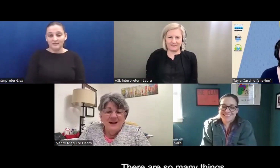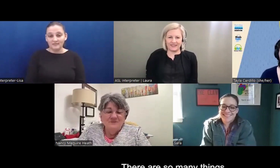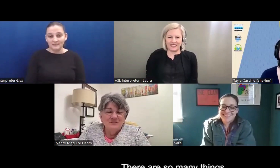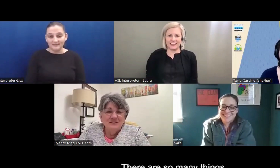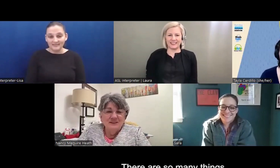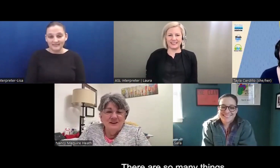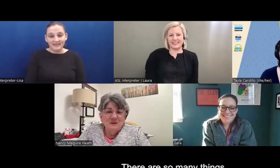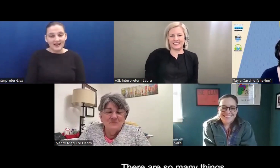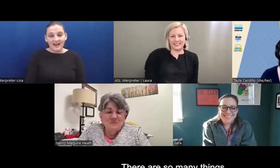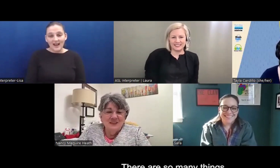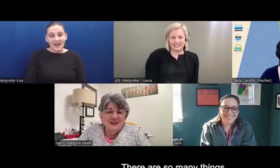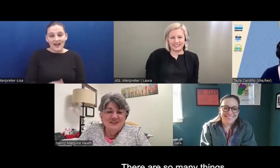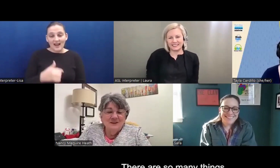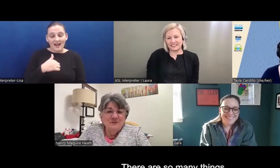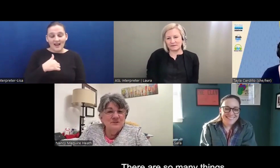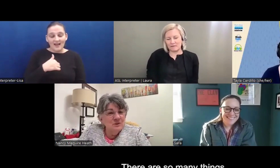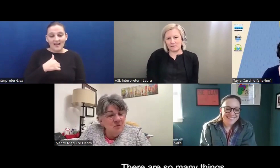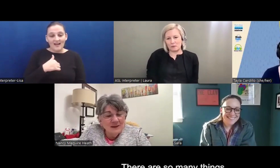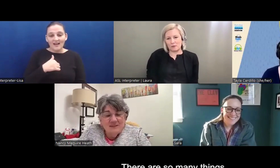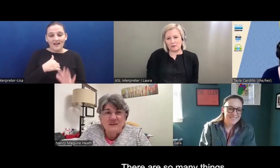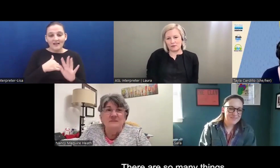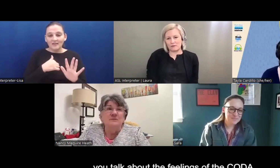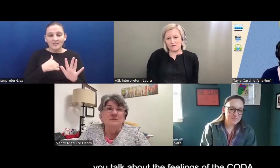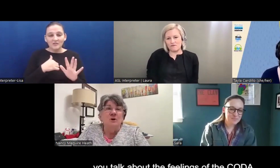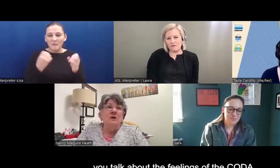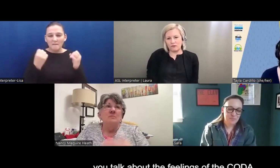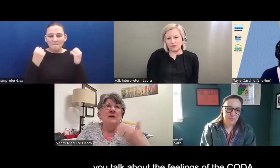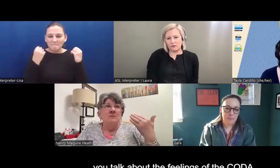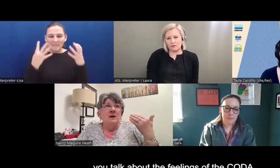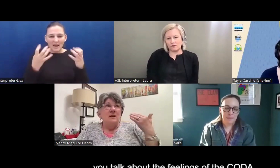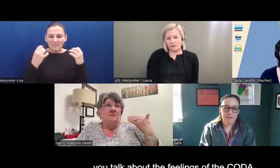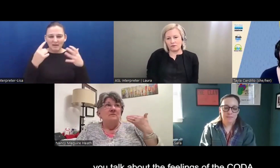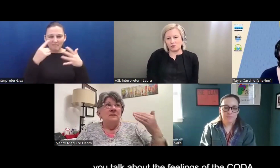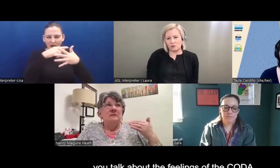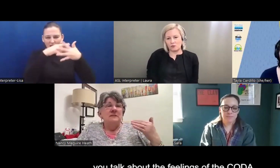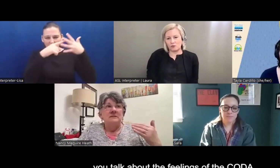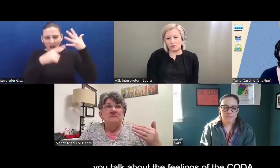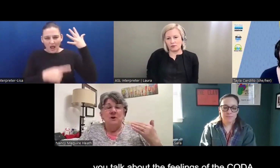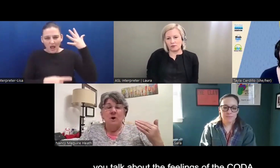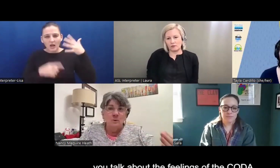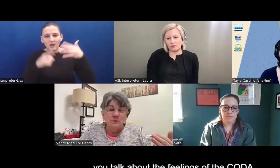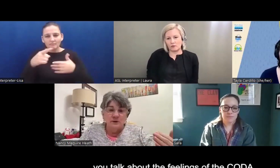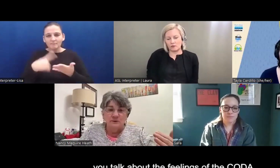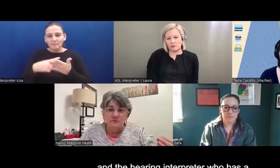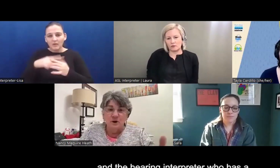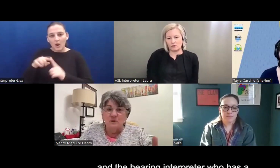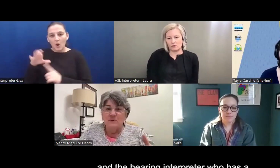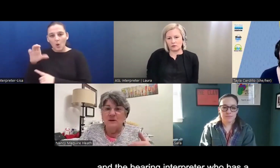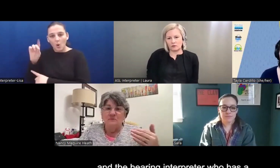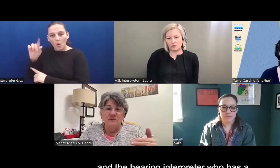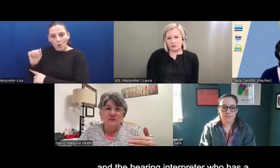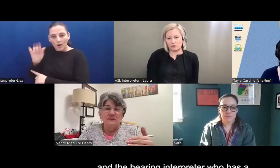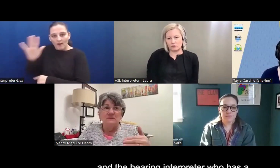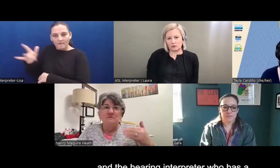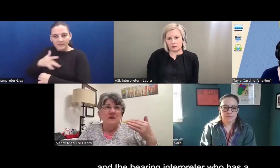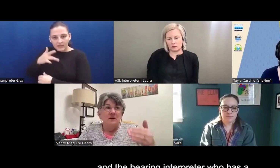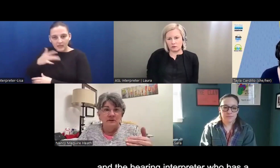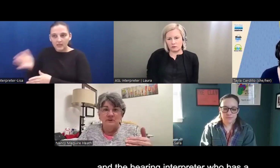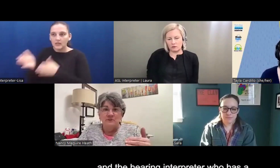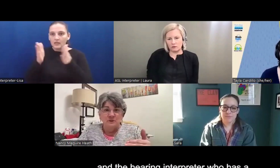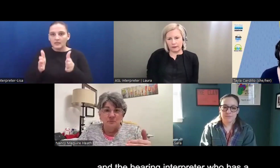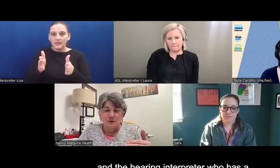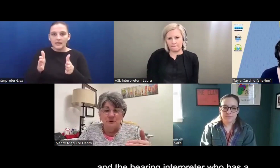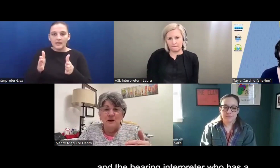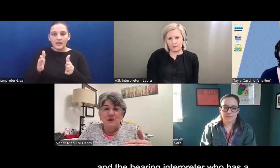I really, there are so many things, you talk about the feelings of the coda, you talk about the feelings of the